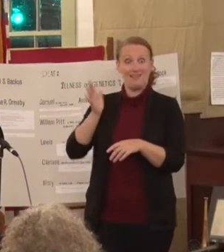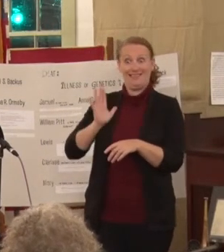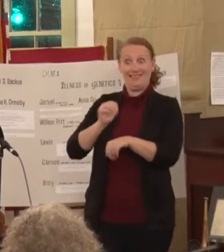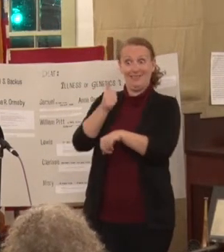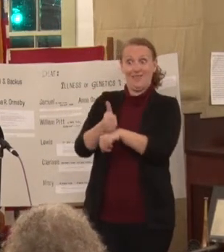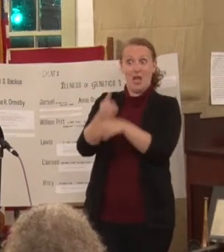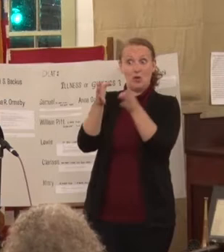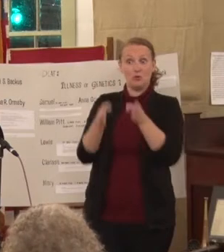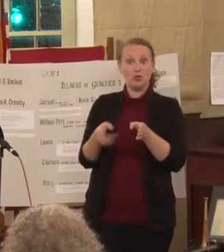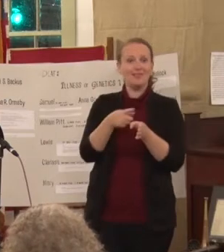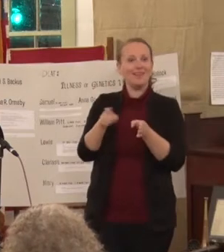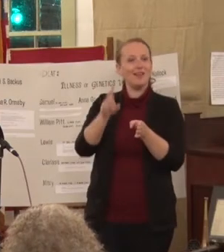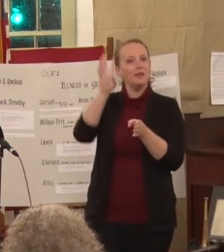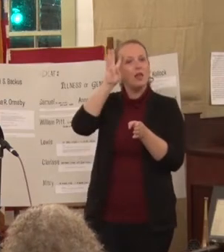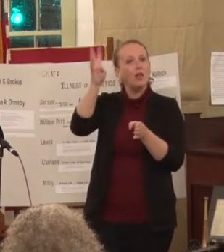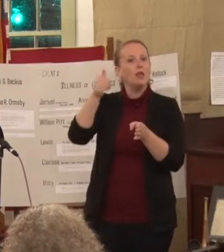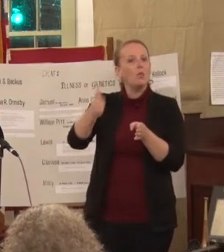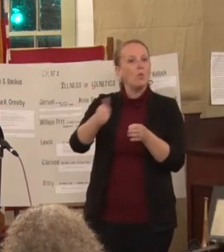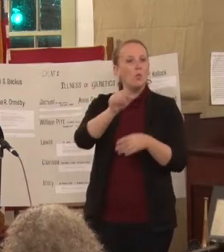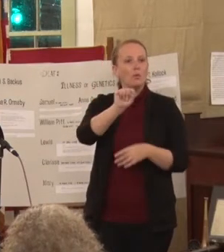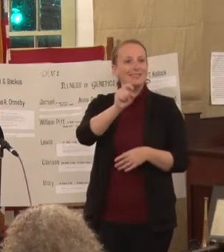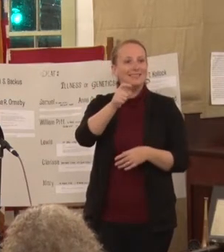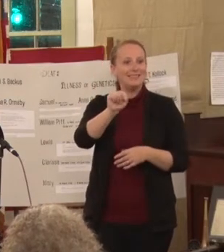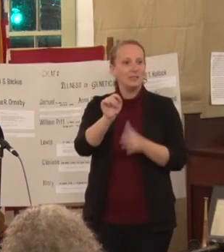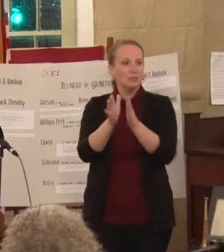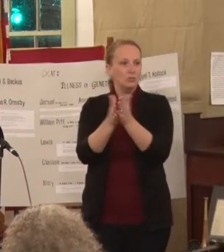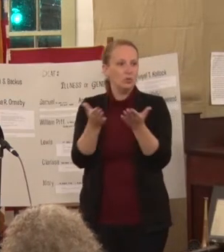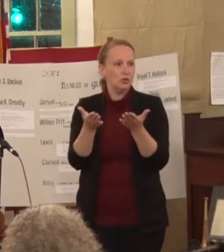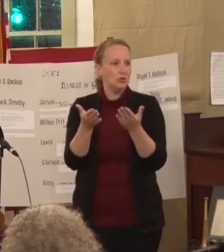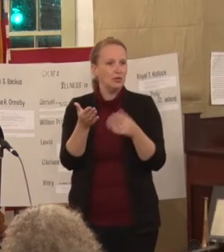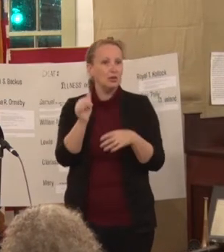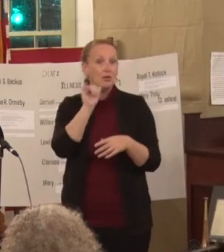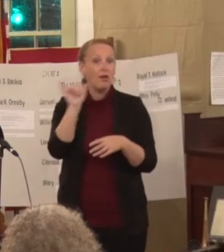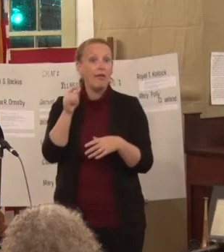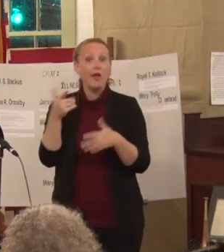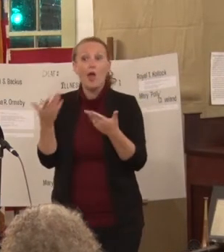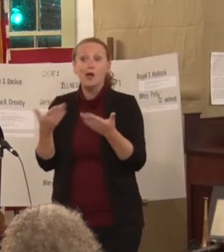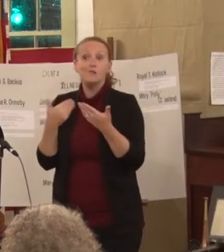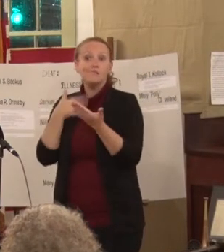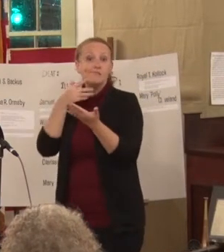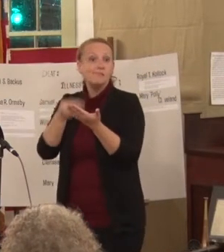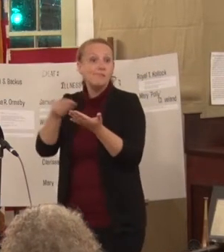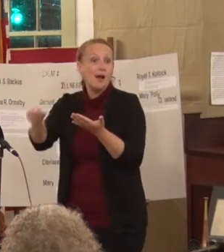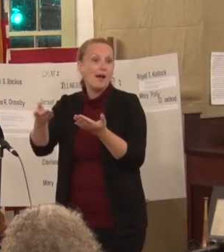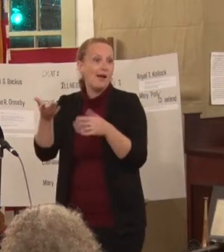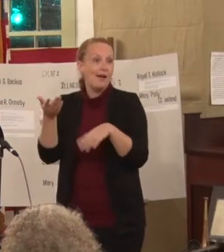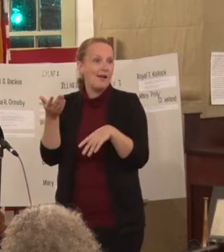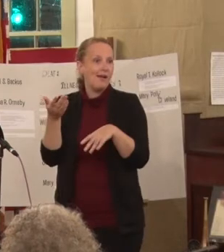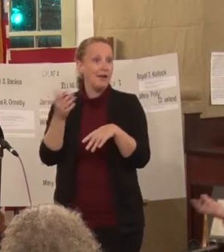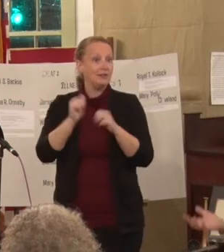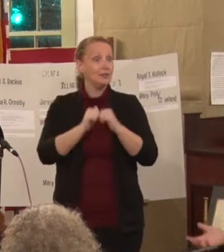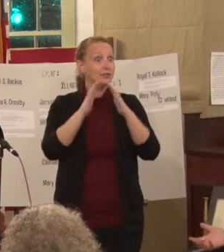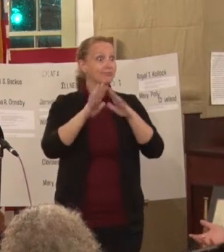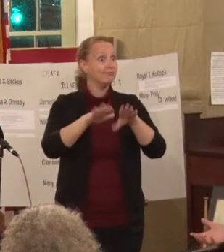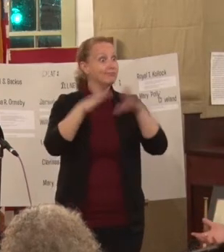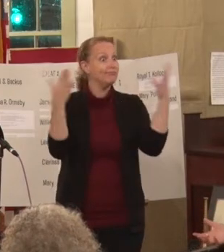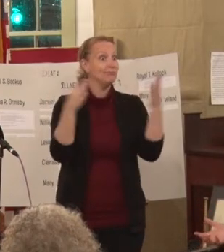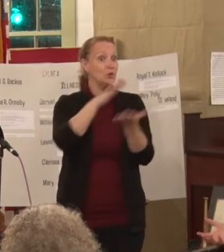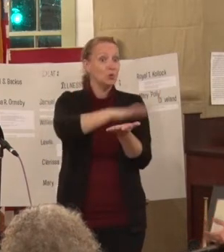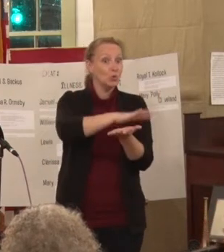their own textbooks. We didn't have, it wasn't like they could start a school and go to a book finder and order books on